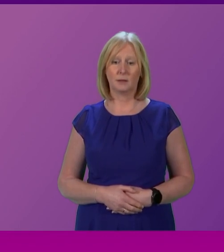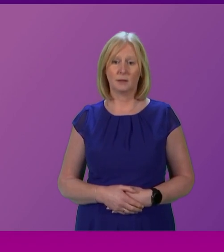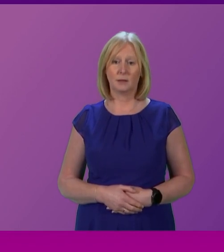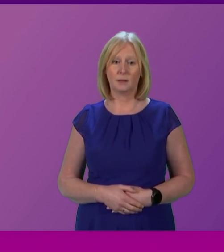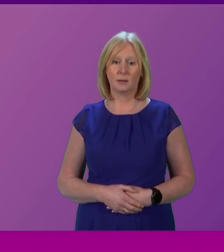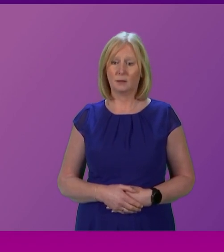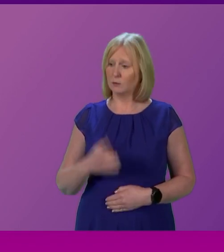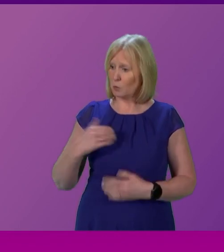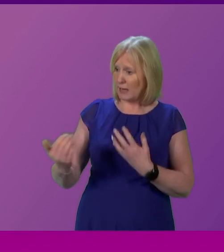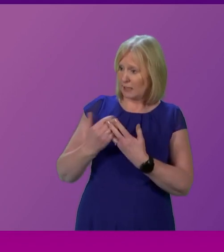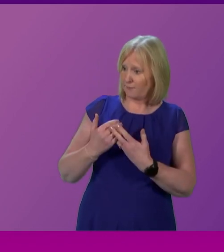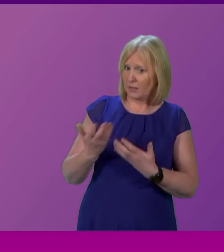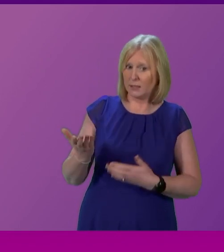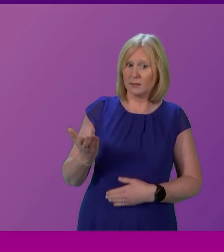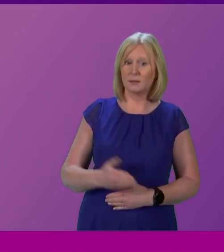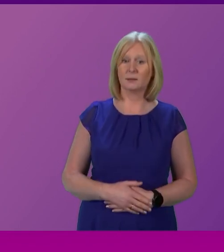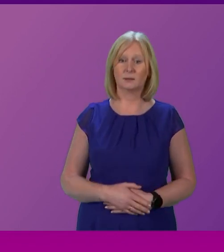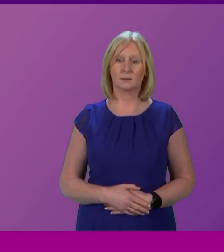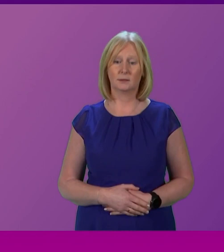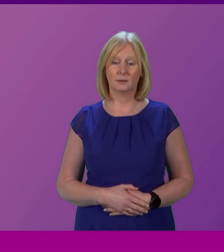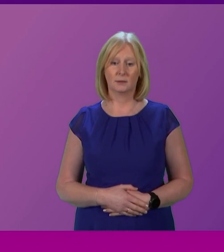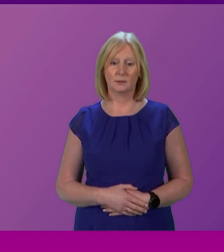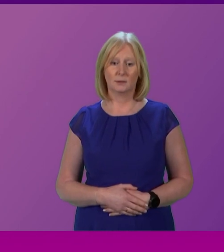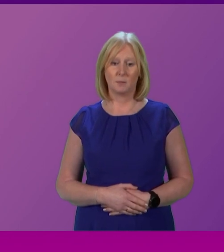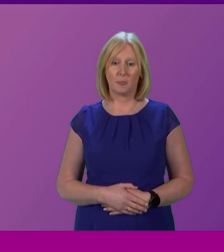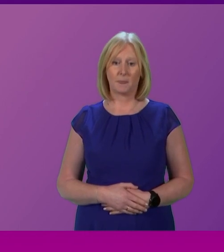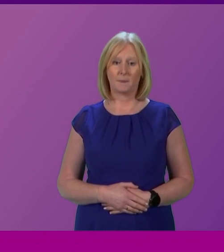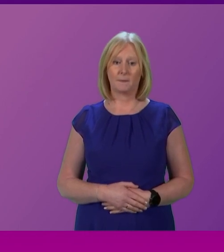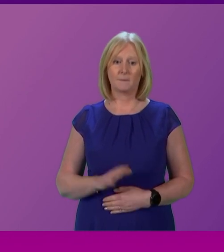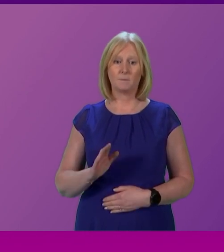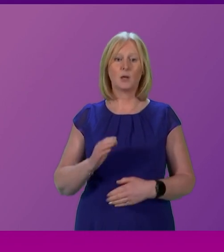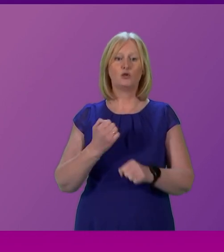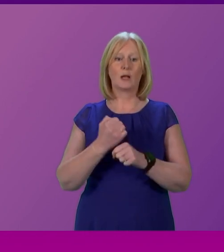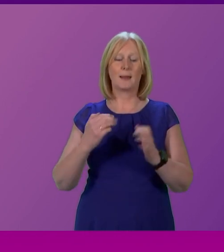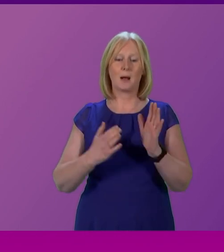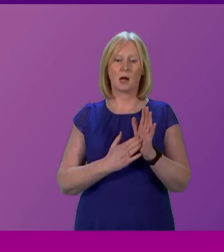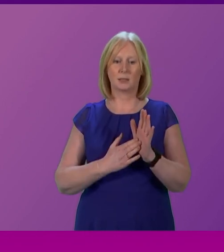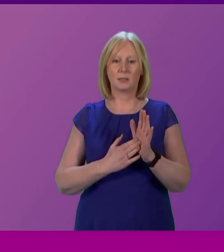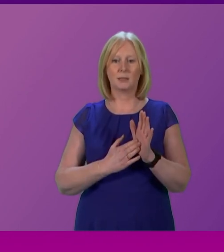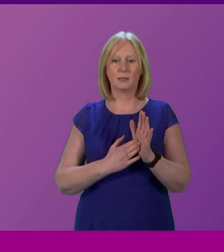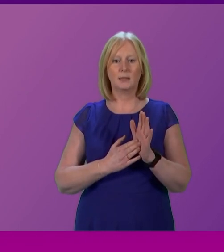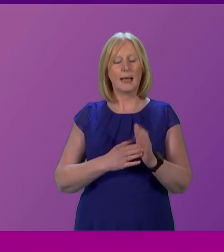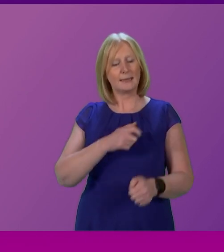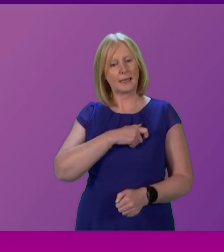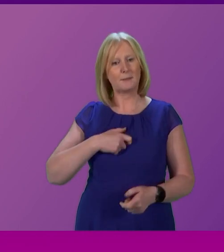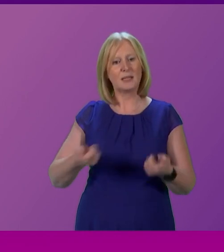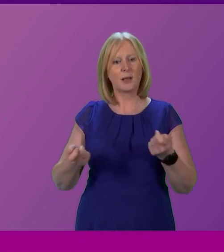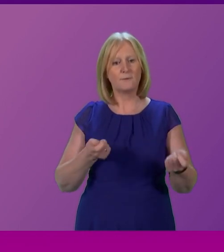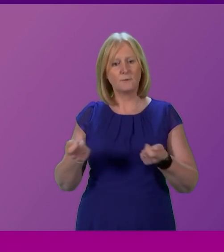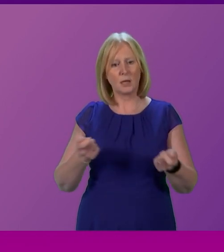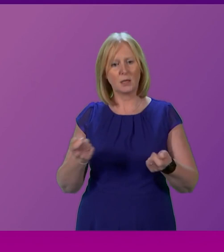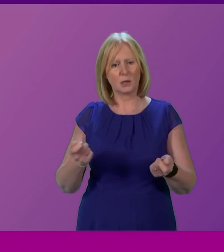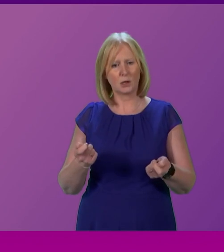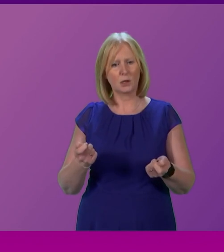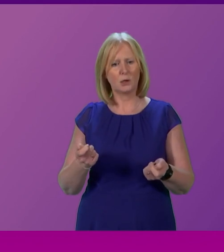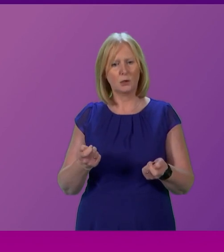Do you want to intervene on that? would love. Julian Martin. As a committee convener surely you must see